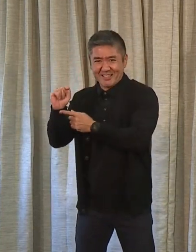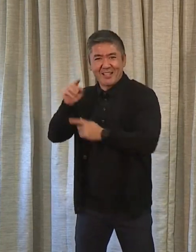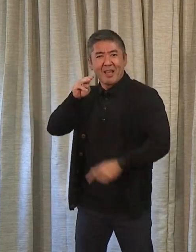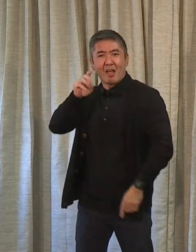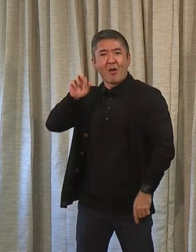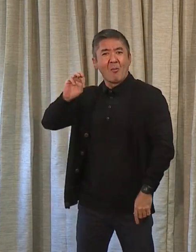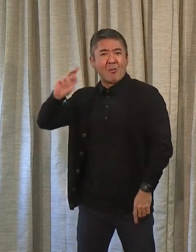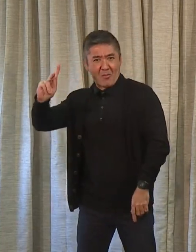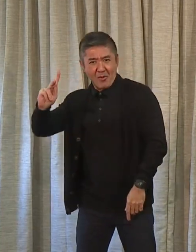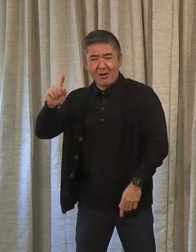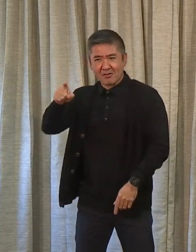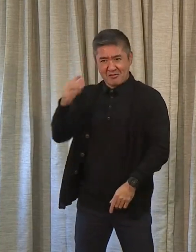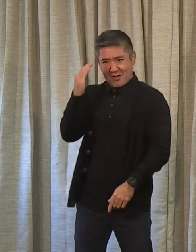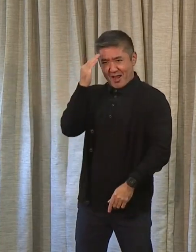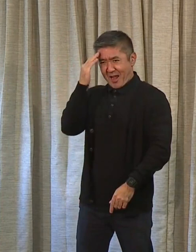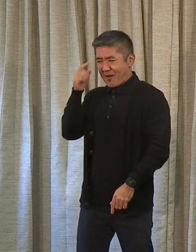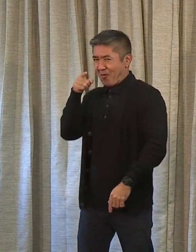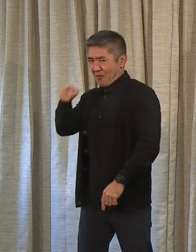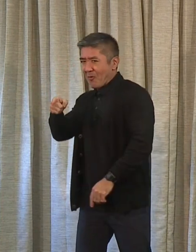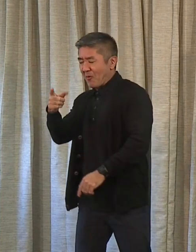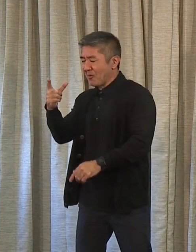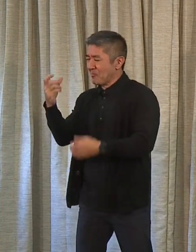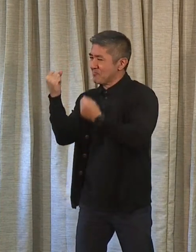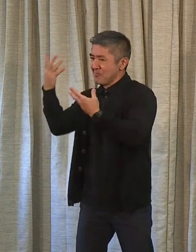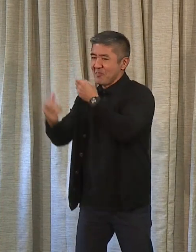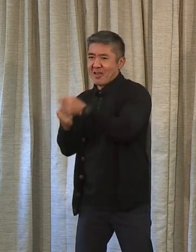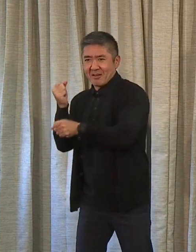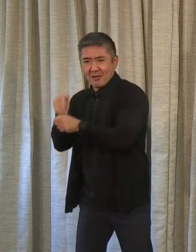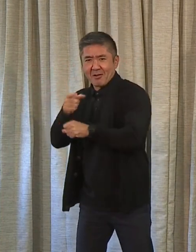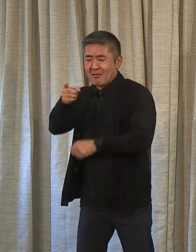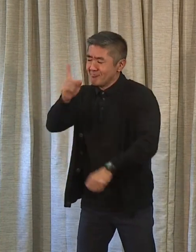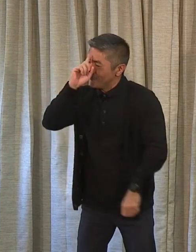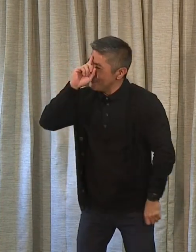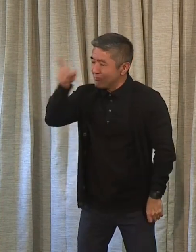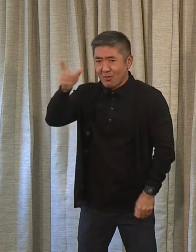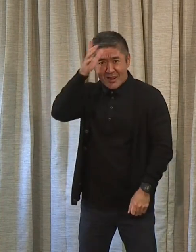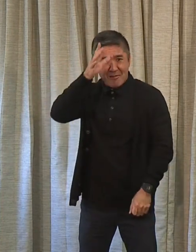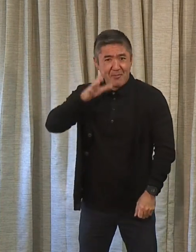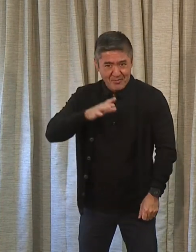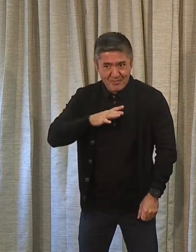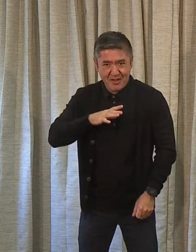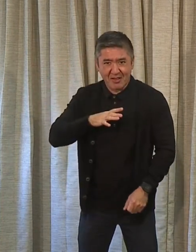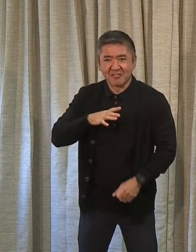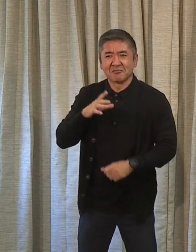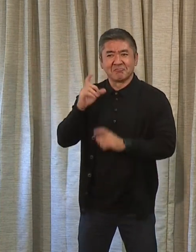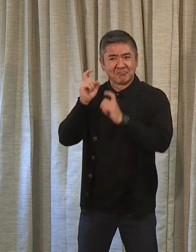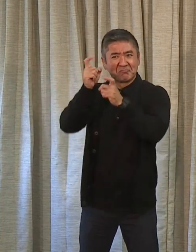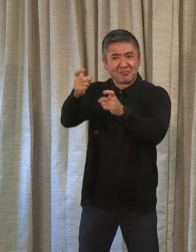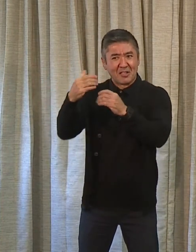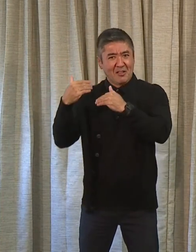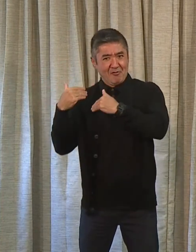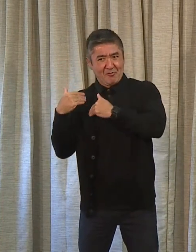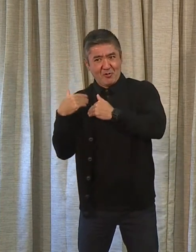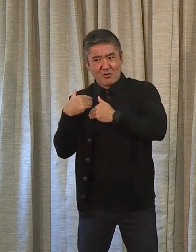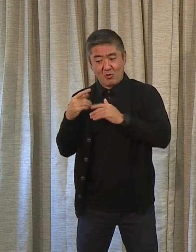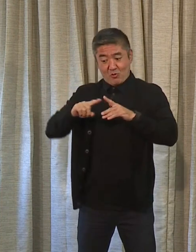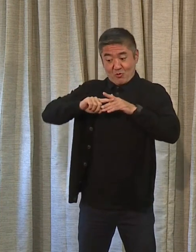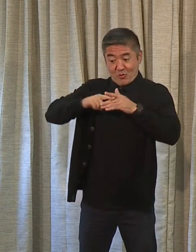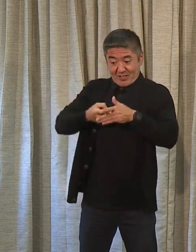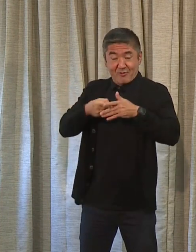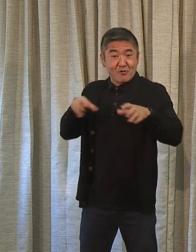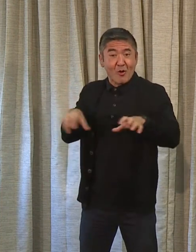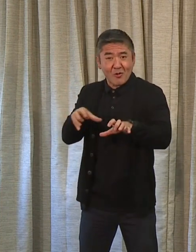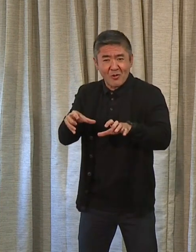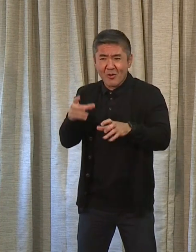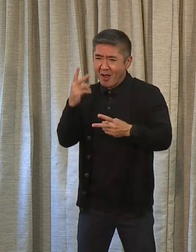of the holdovers. I've known Mark privately for many, many years. Absolutely brilliant man. We're tasked with the responsibility, which we've already begun to do and have